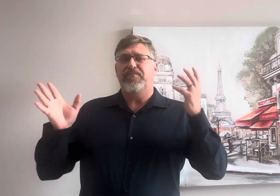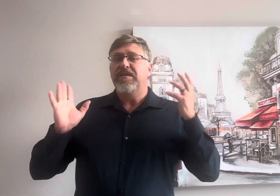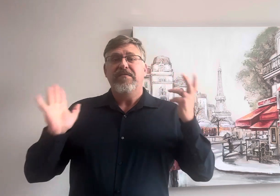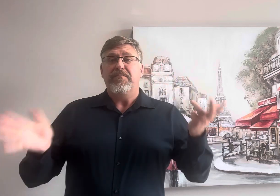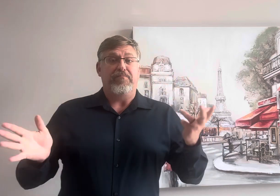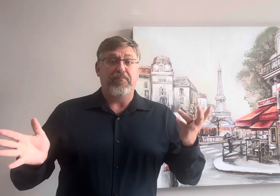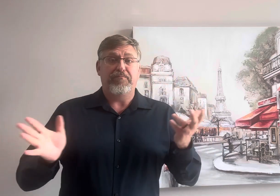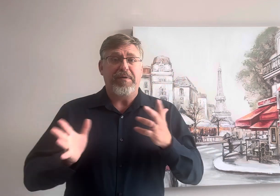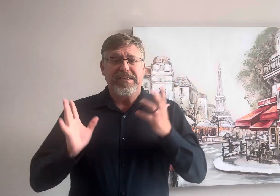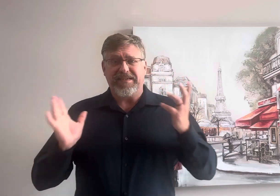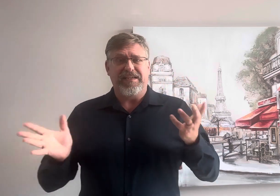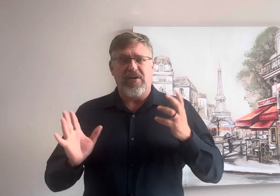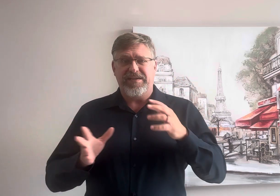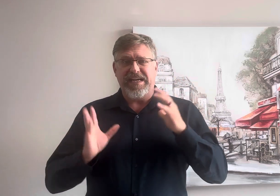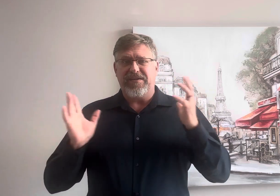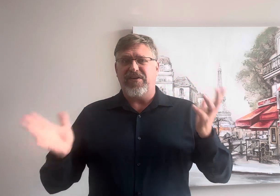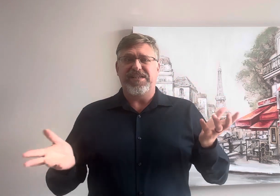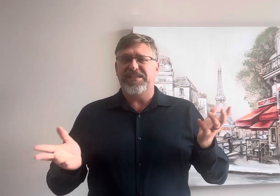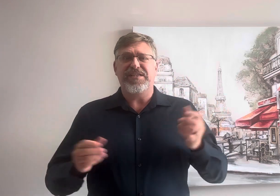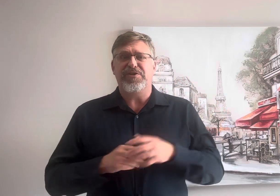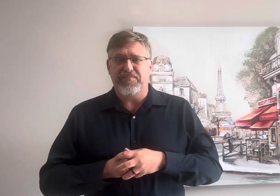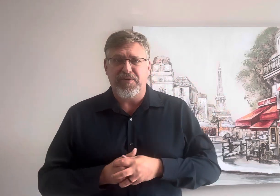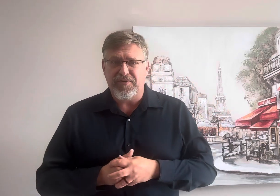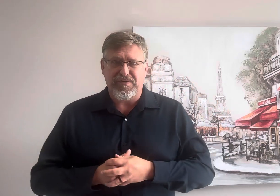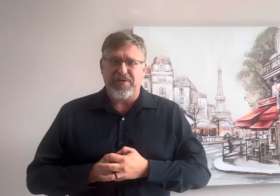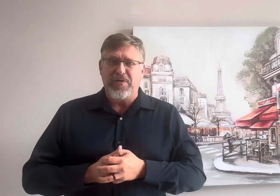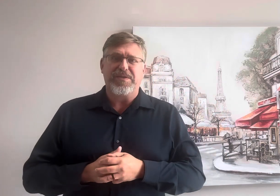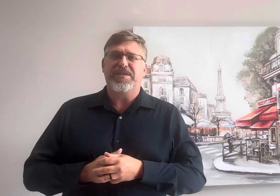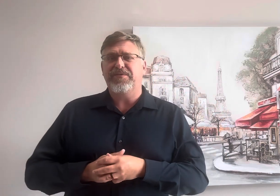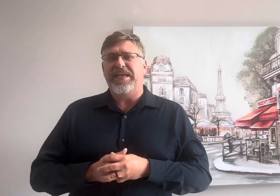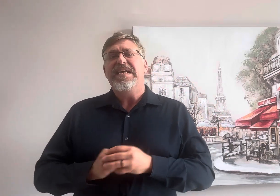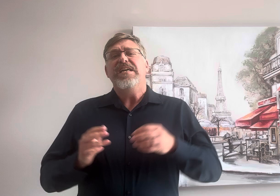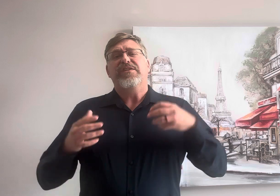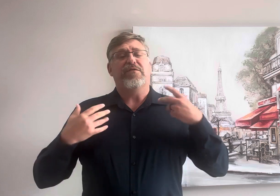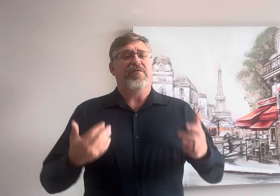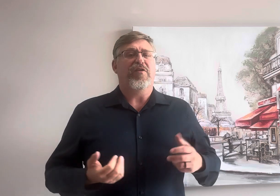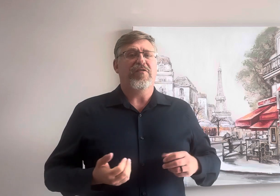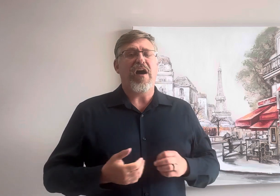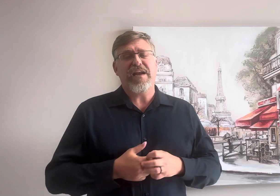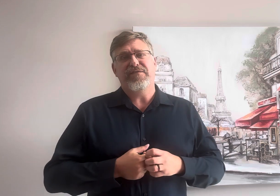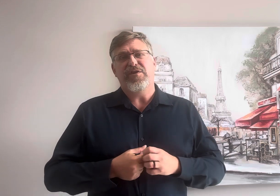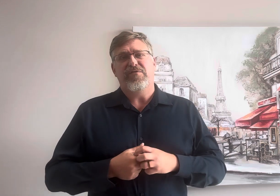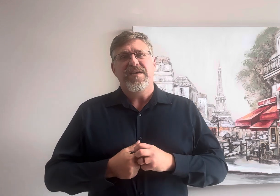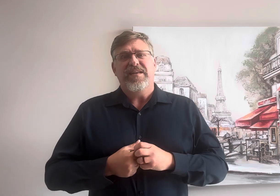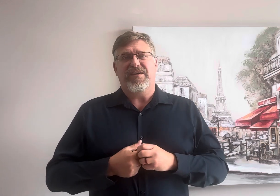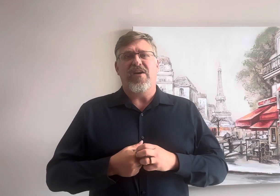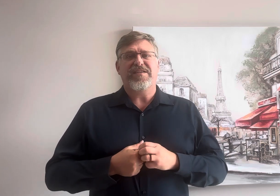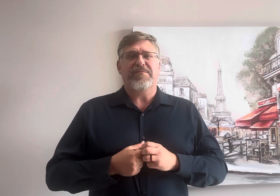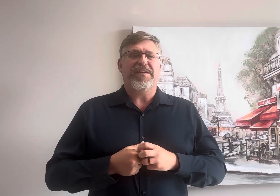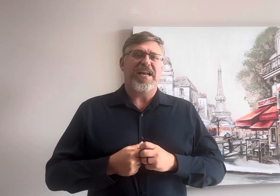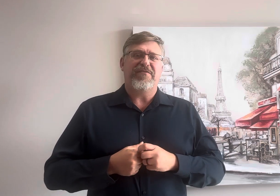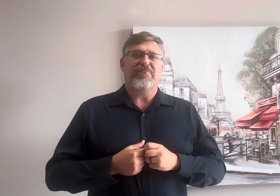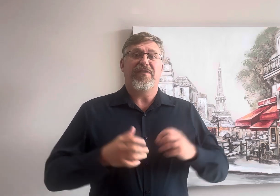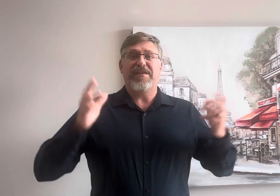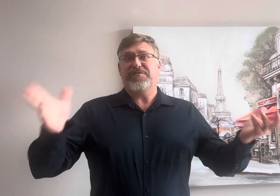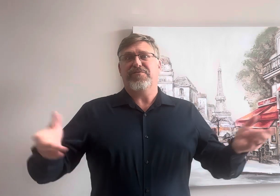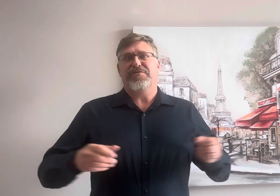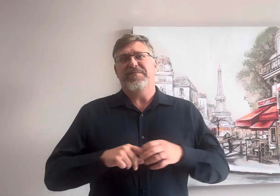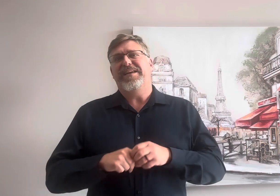basically on technology since your birth or close to it so for a lot of you the concept of getting rid of social media